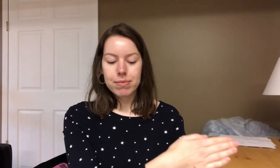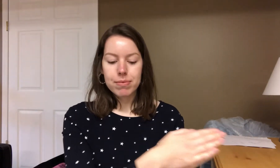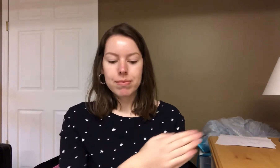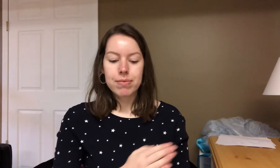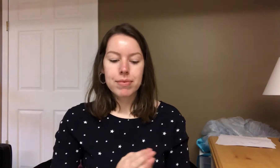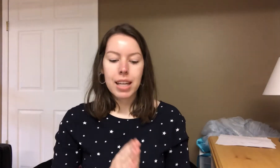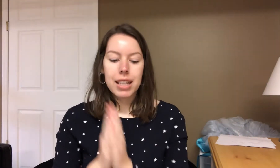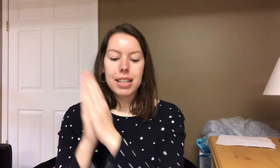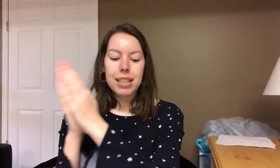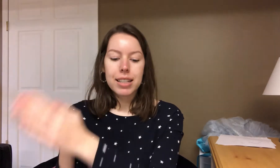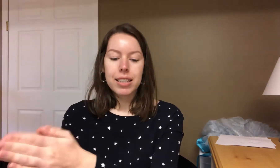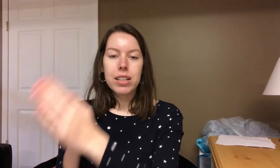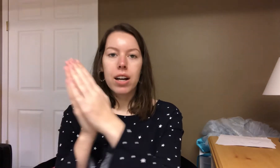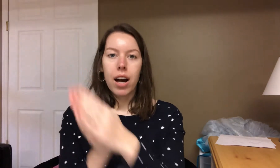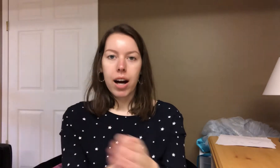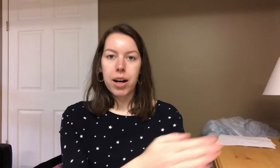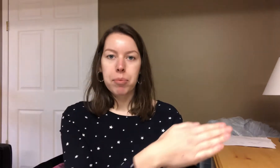G-um.